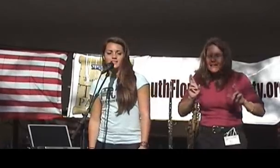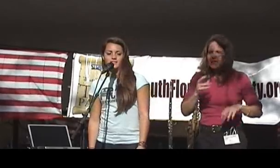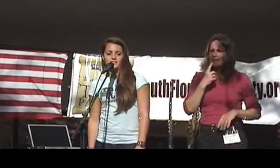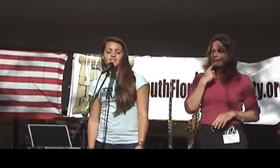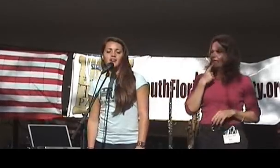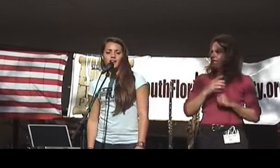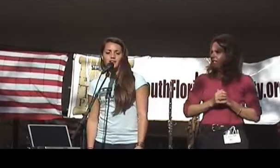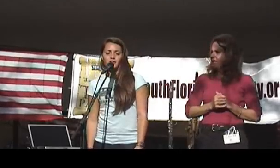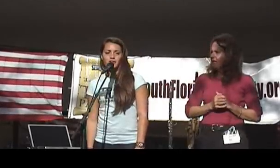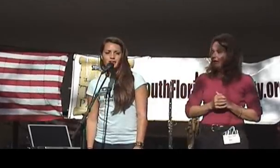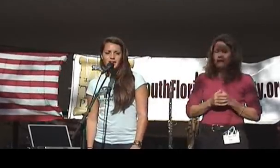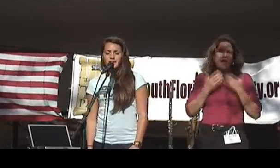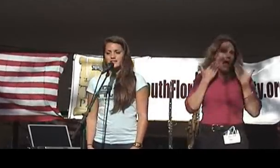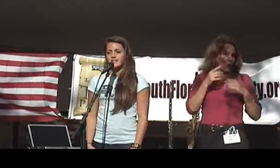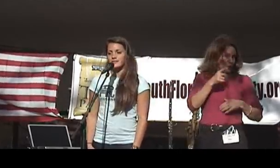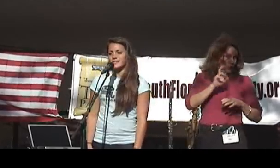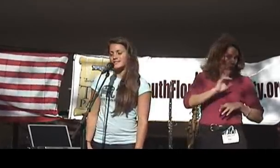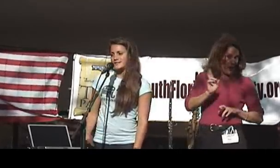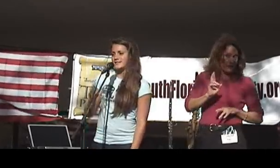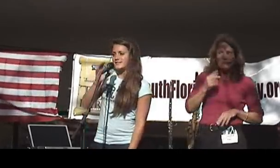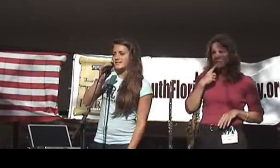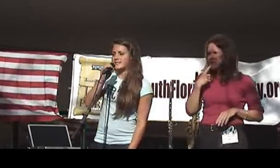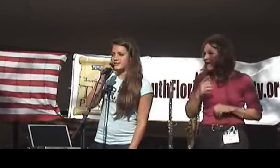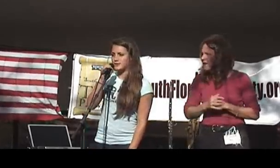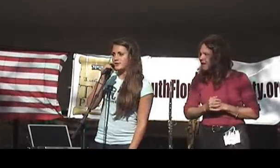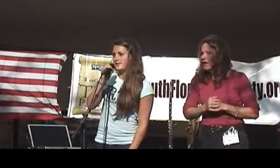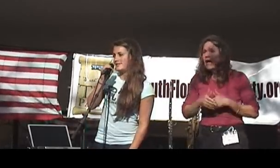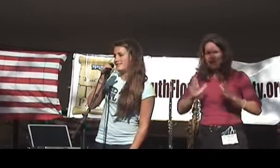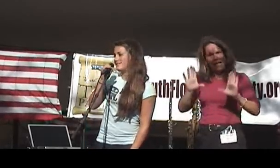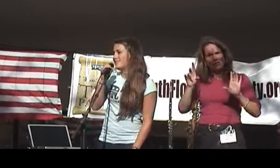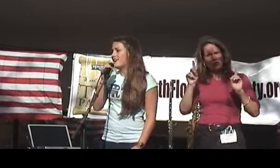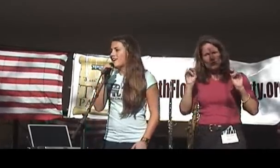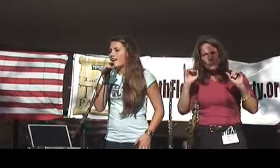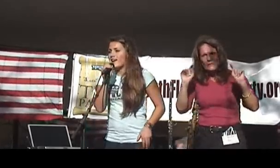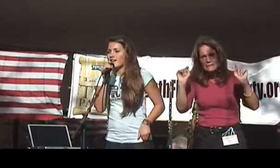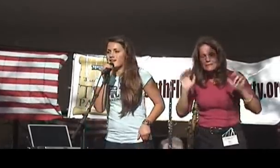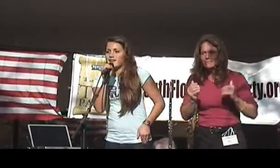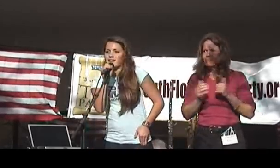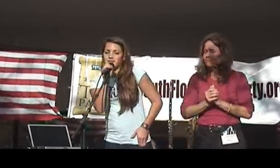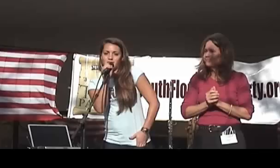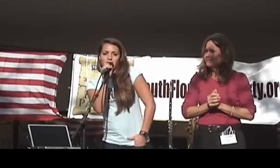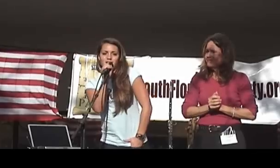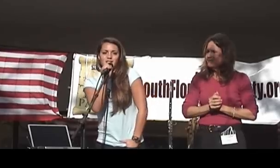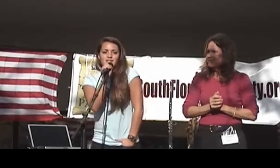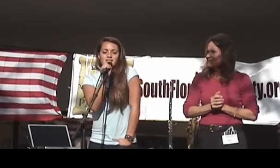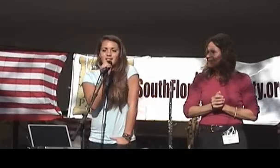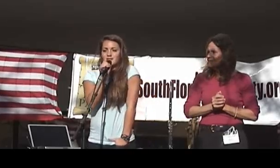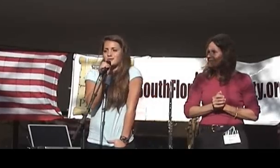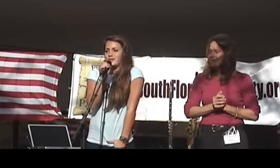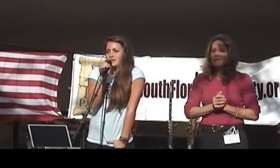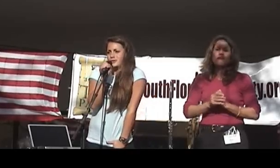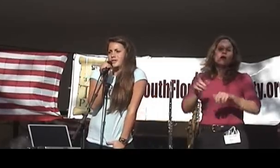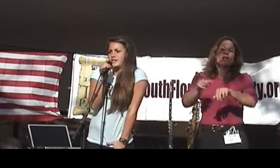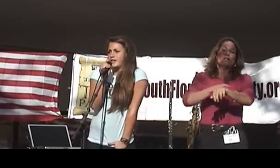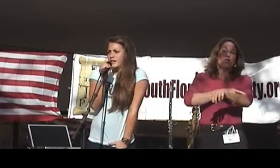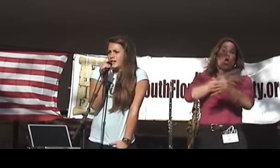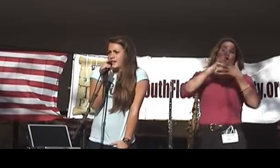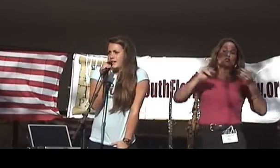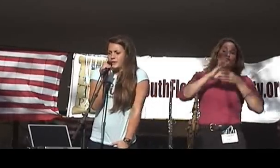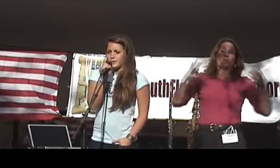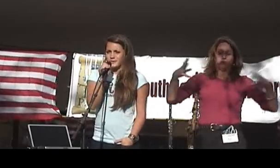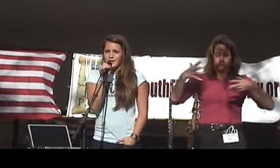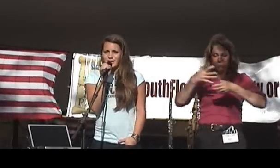he said, I don't know, are you ready? And we said, let's do this. And, well, long story short,